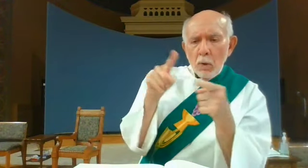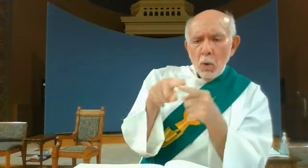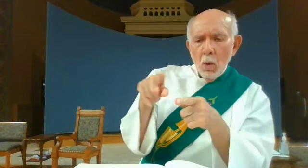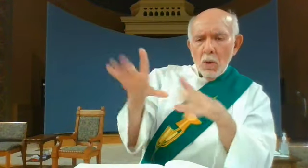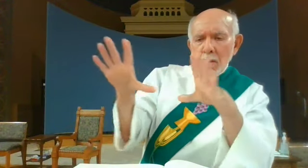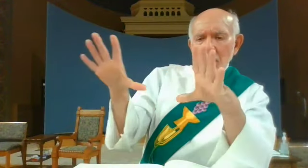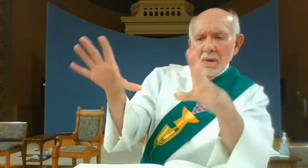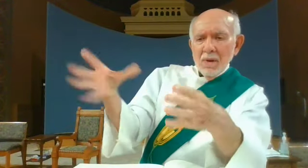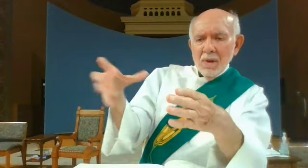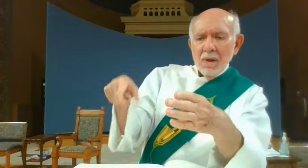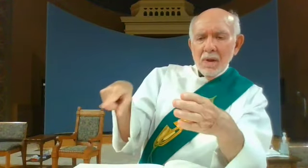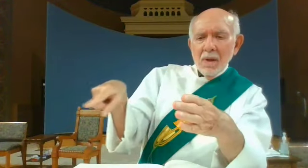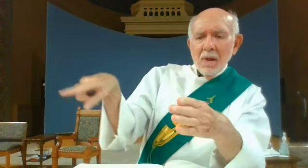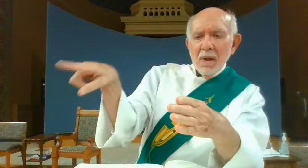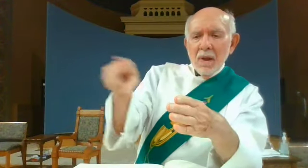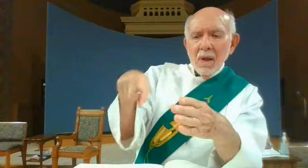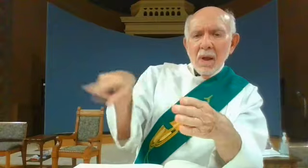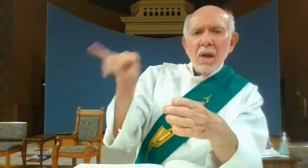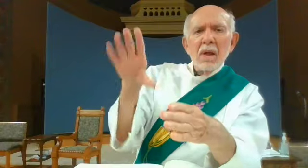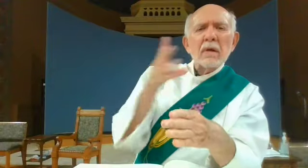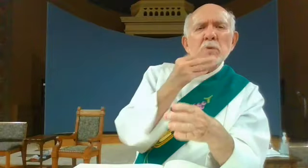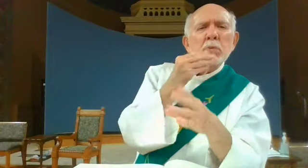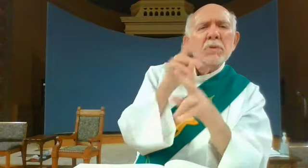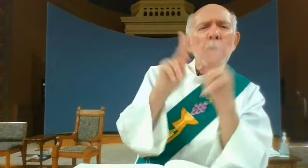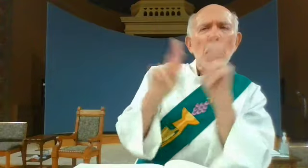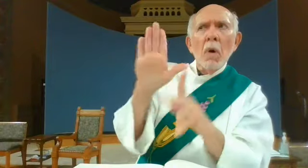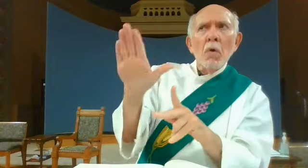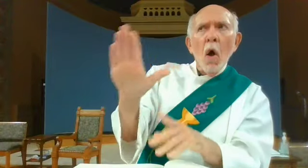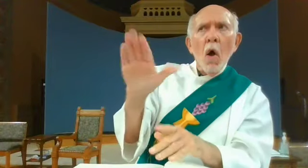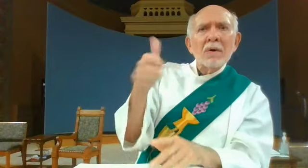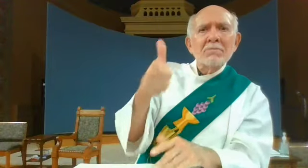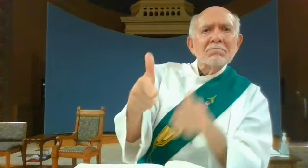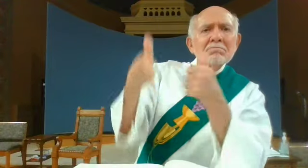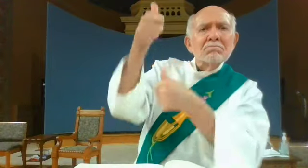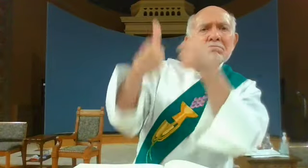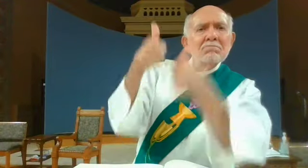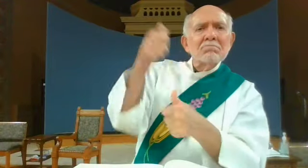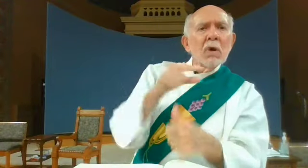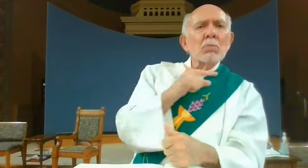Jesus said to the chief priests and elders of the people